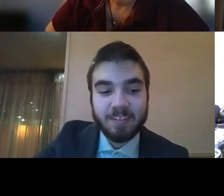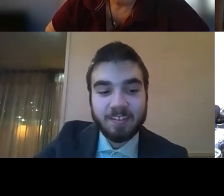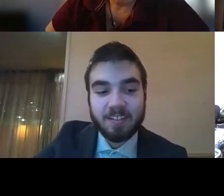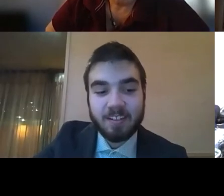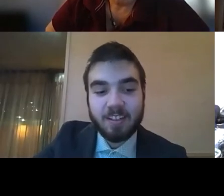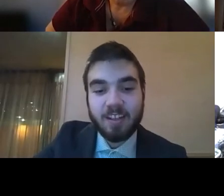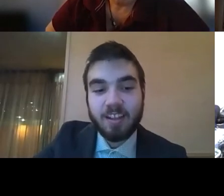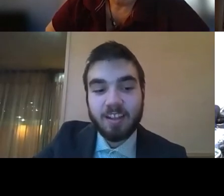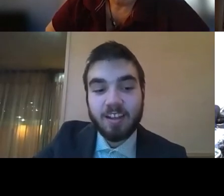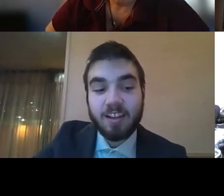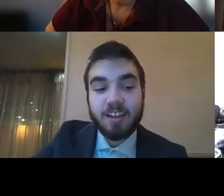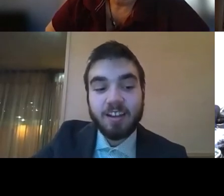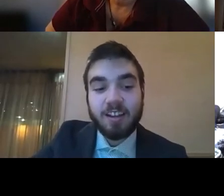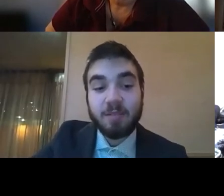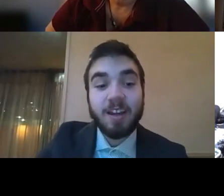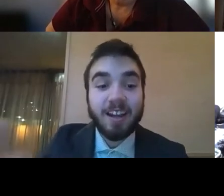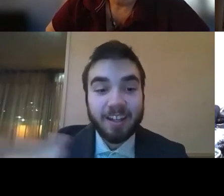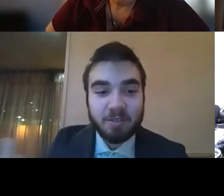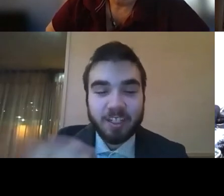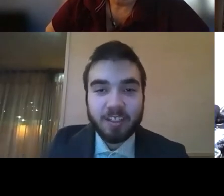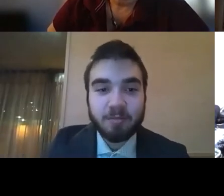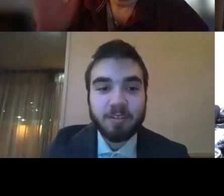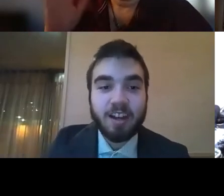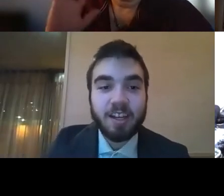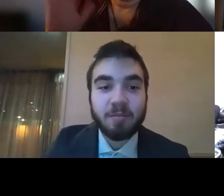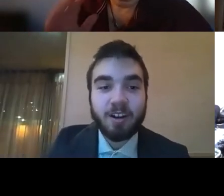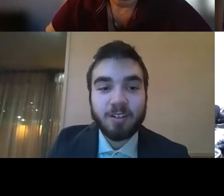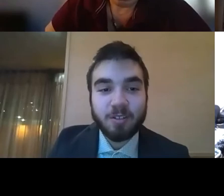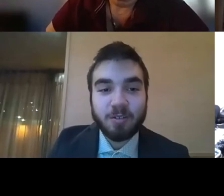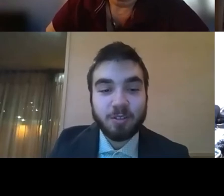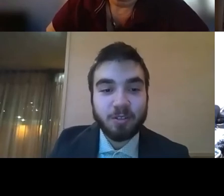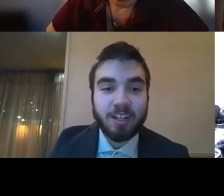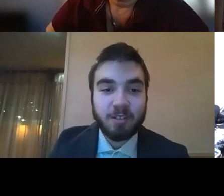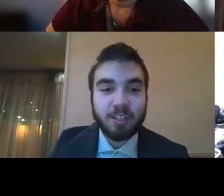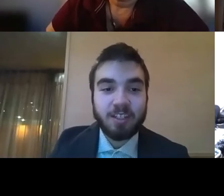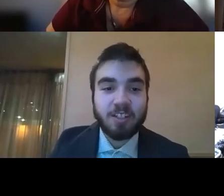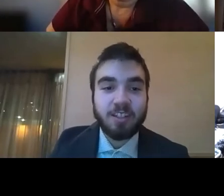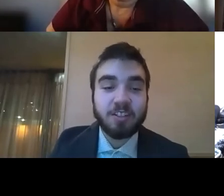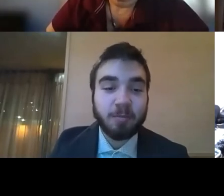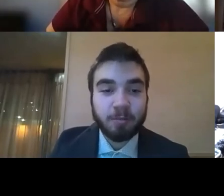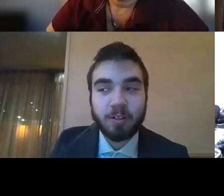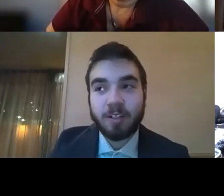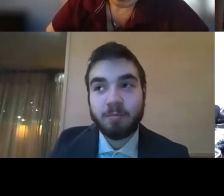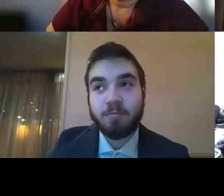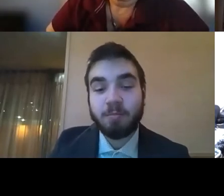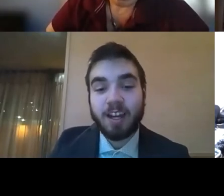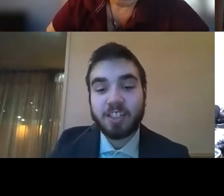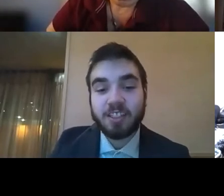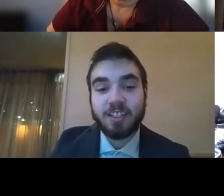um hi i'm jacob i am also a student at unh in the interpreting program but actually i'm